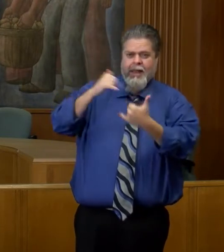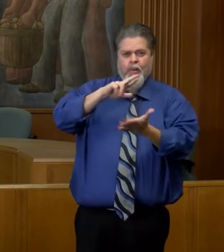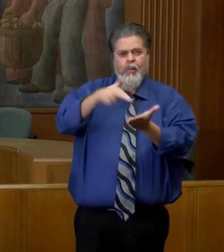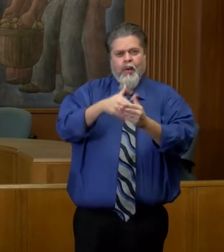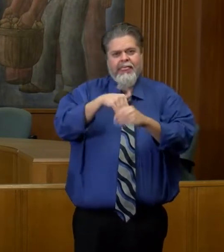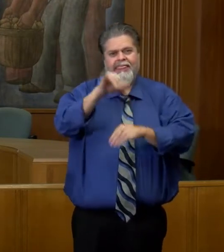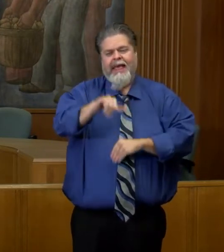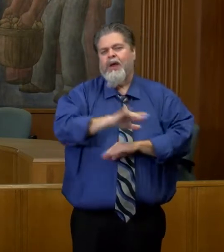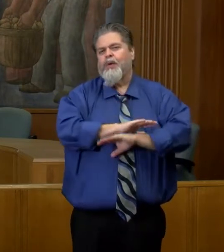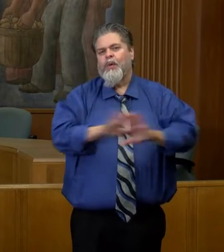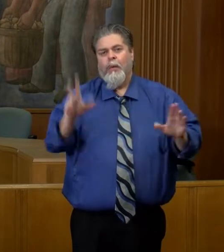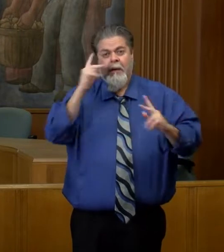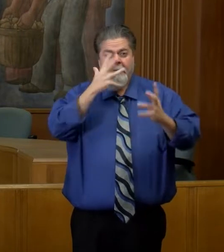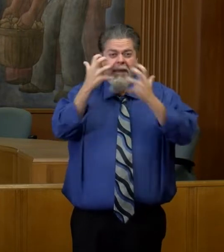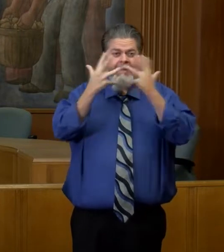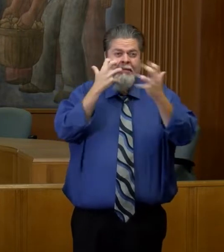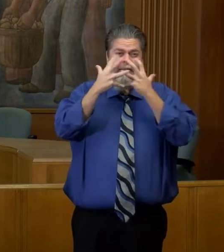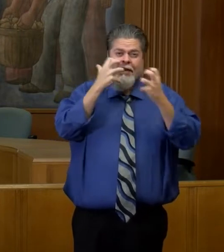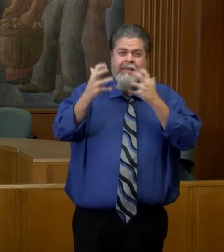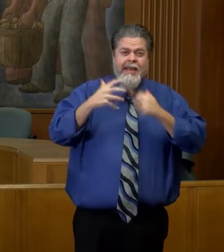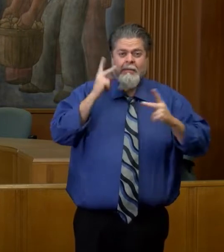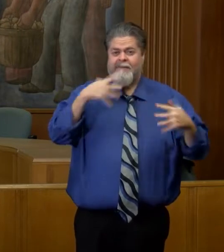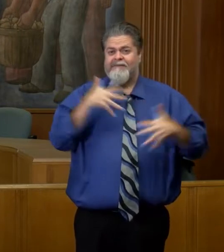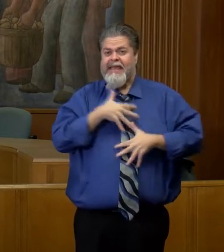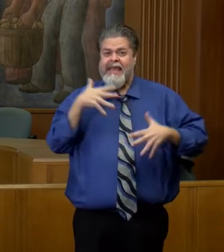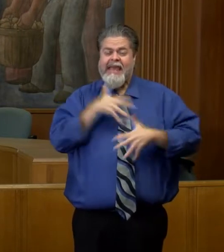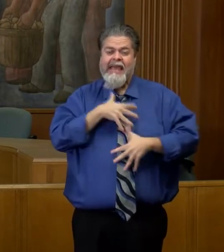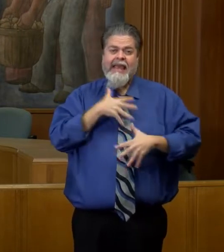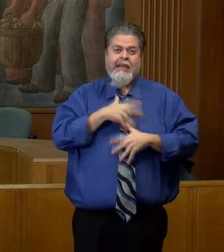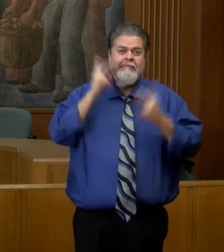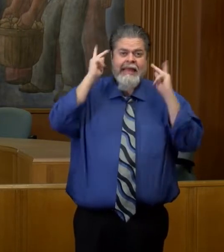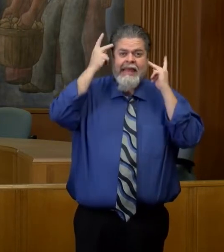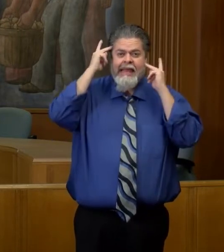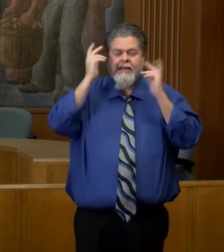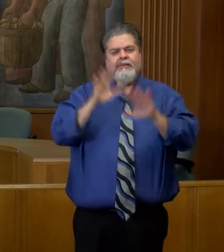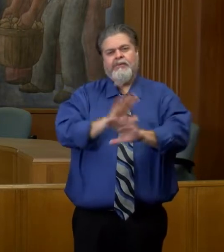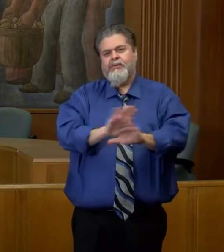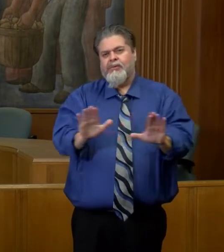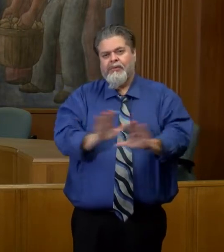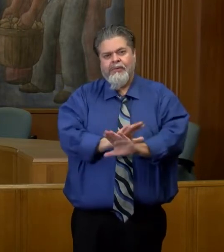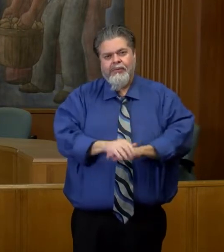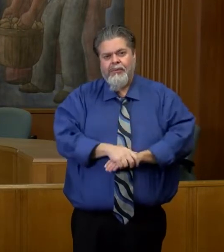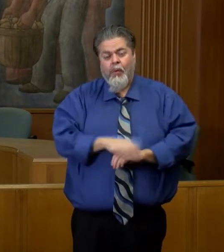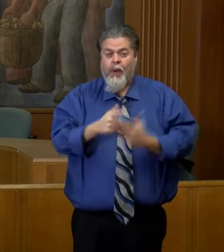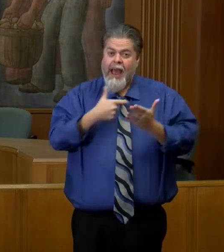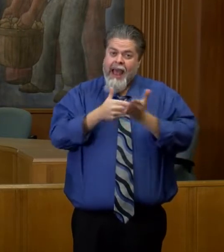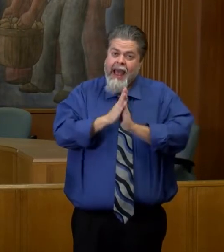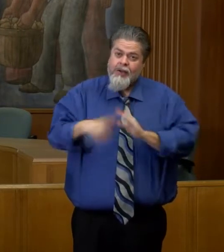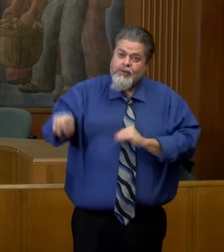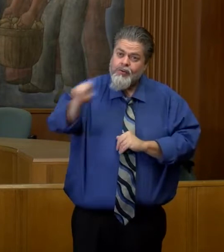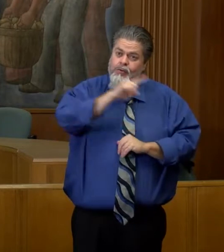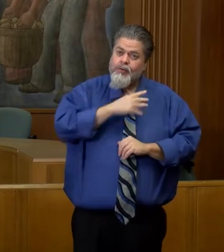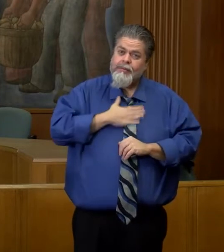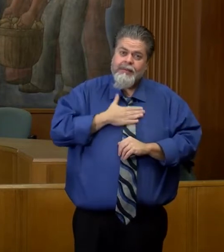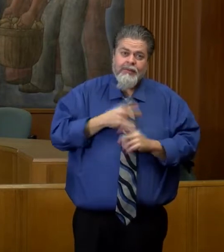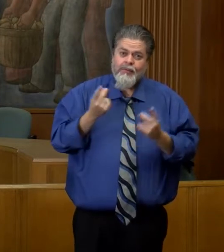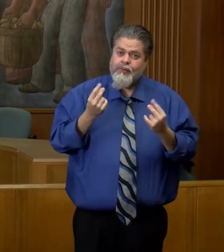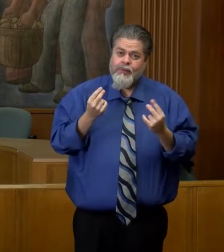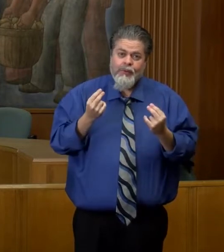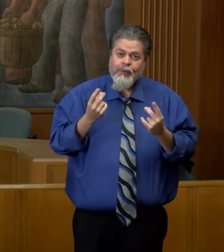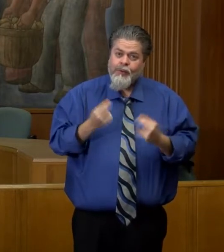There's a lot of anger right now. There's a lot of fear over this virus, and what I'm asking you to do today as well